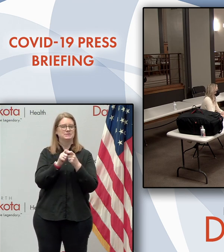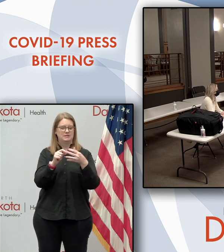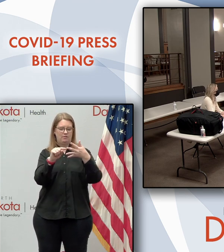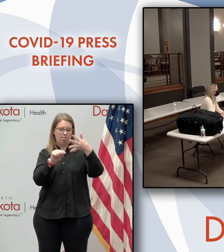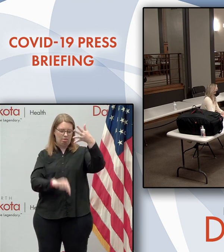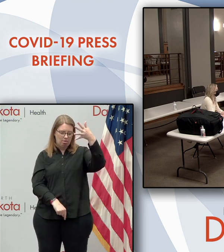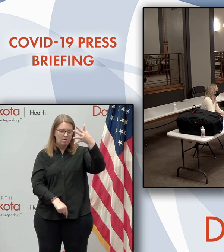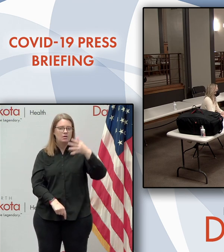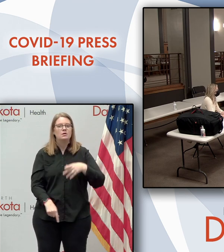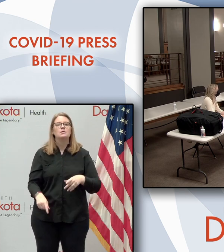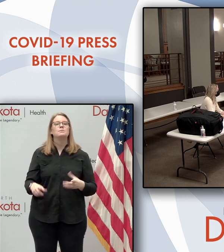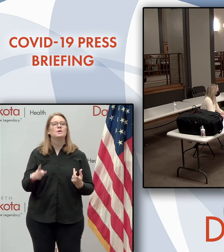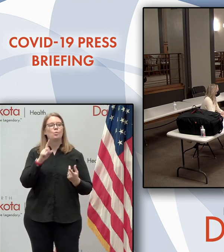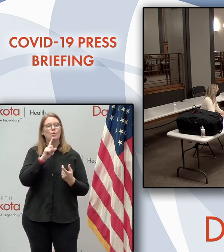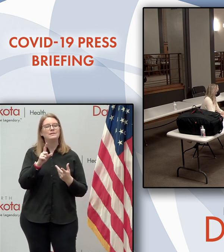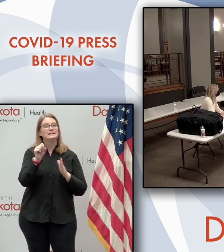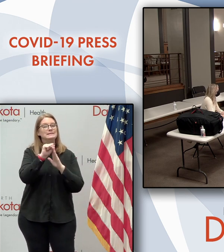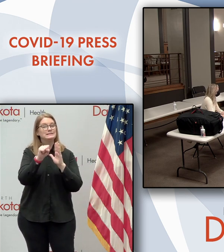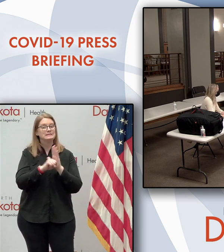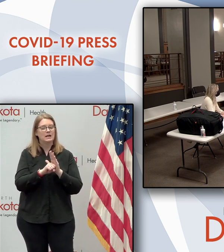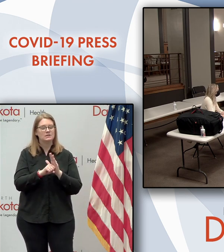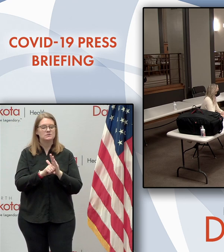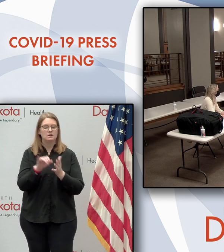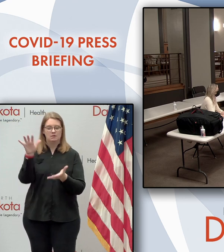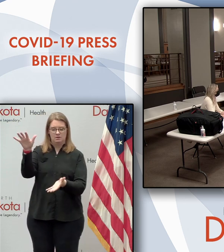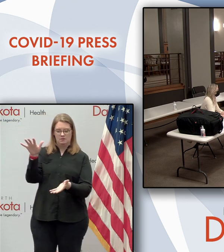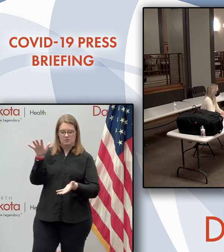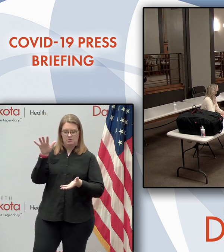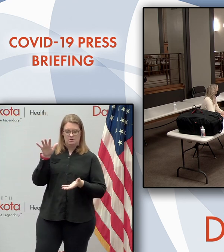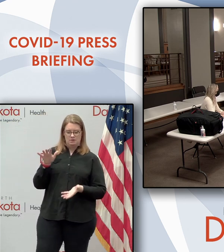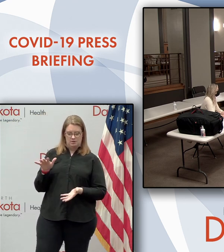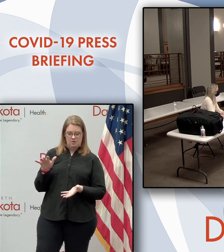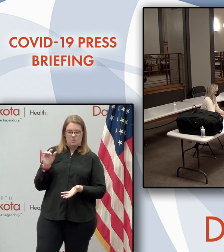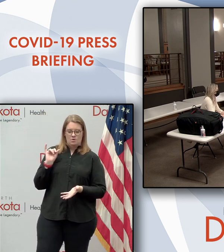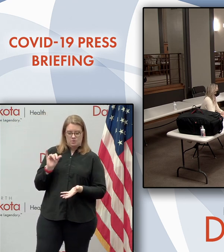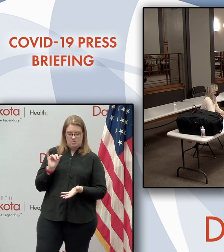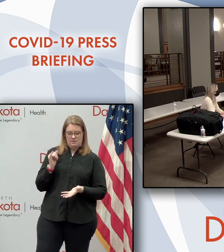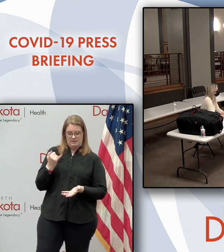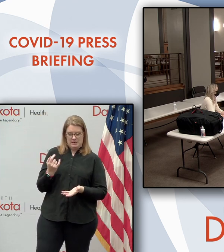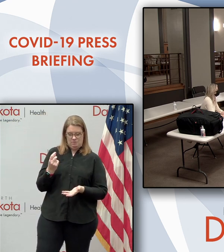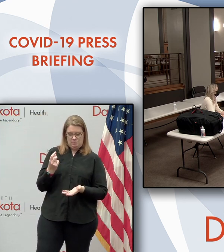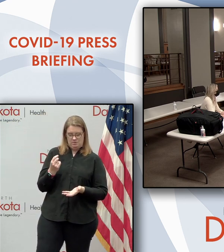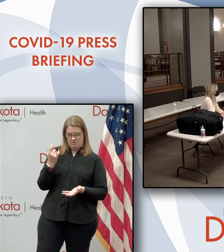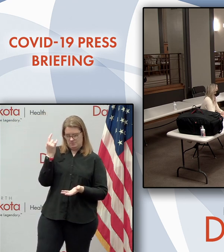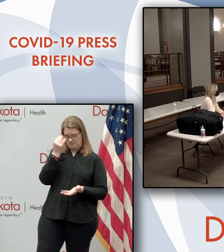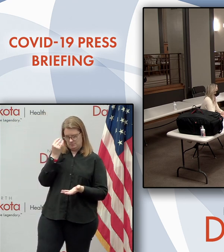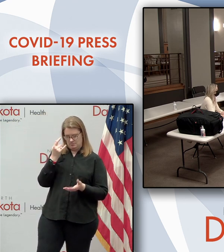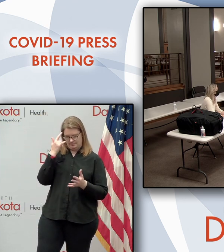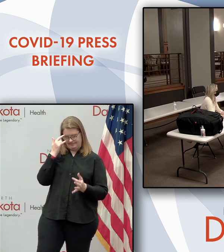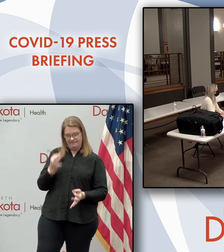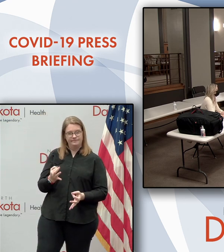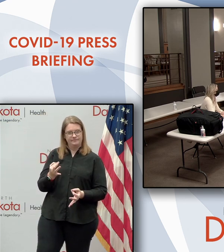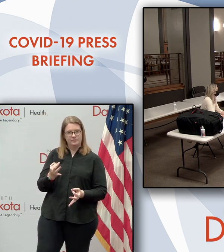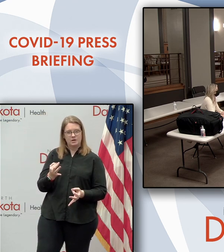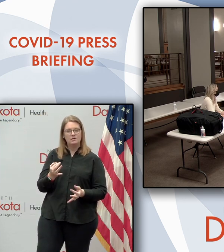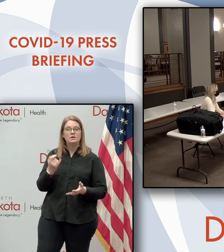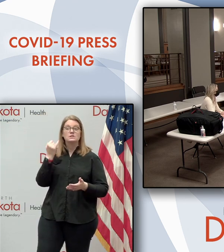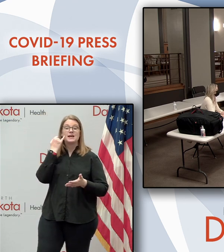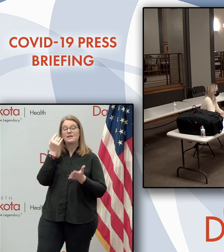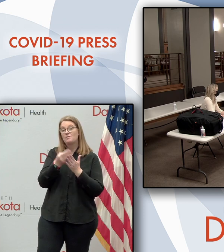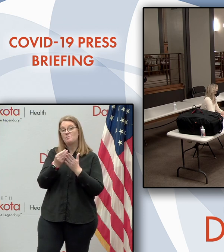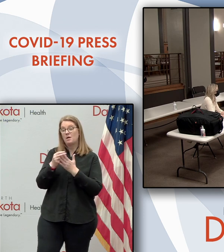state to make their own decisions. And so if they would if the fresh dollars would come with a similar kind of